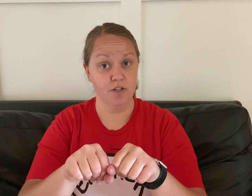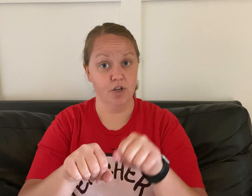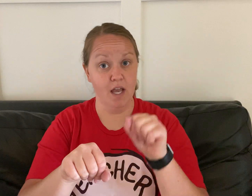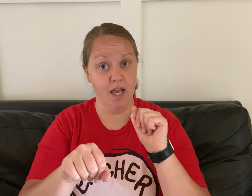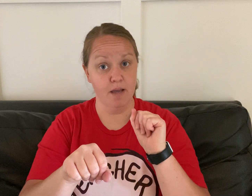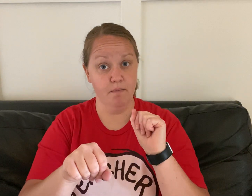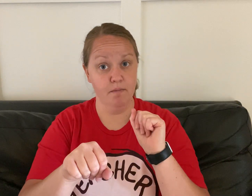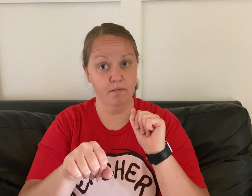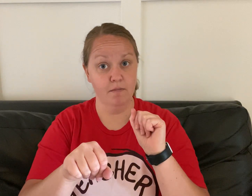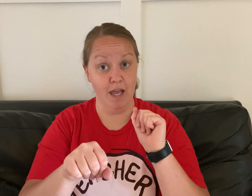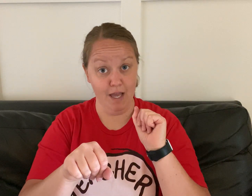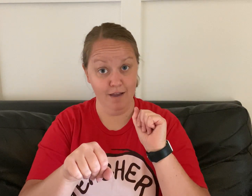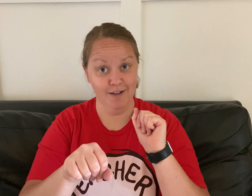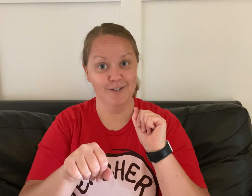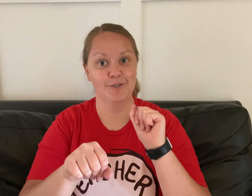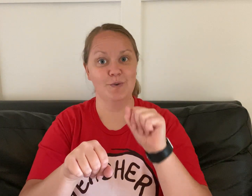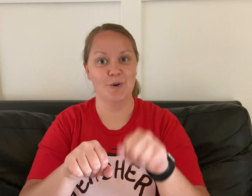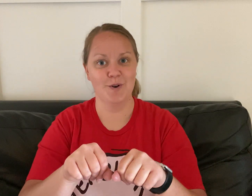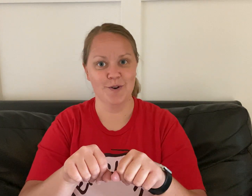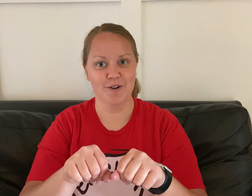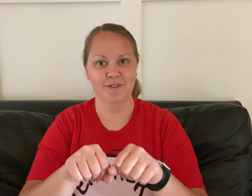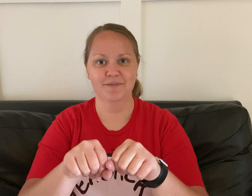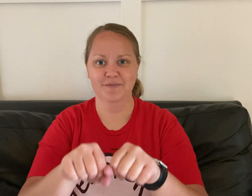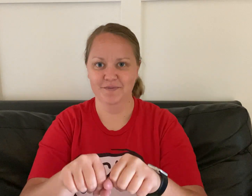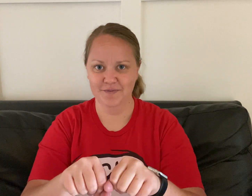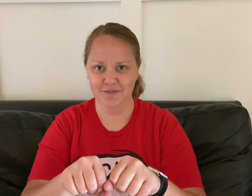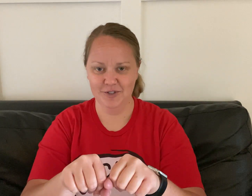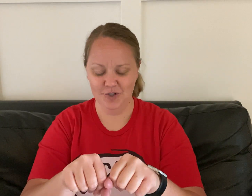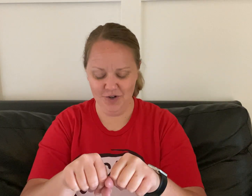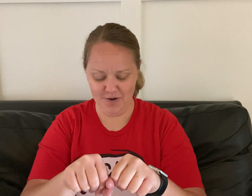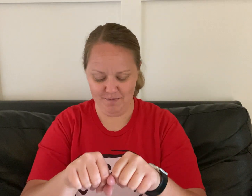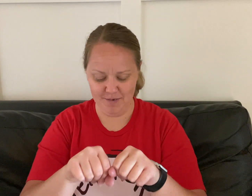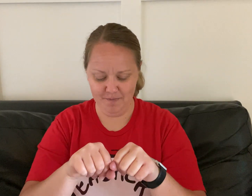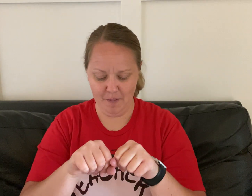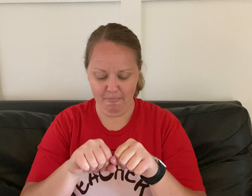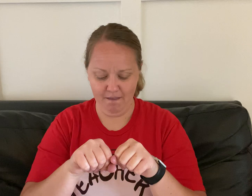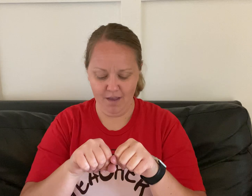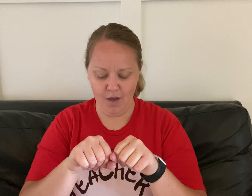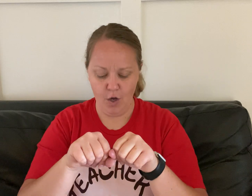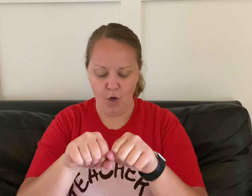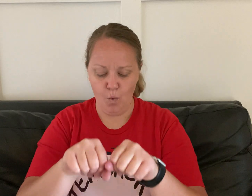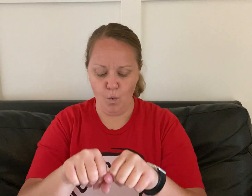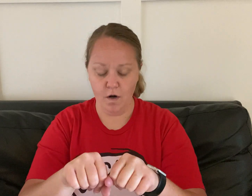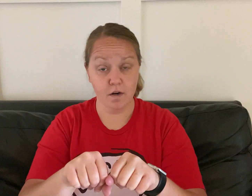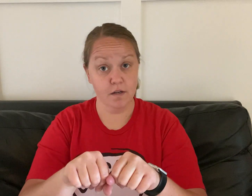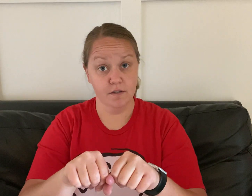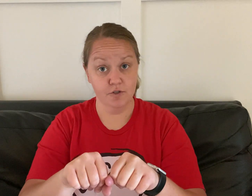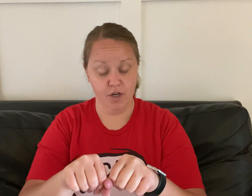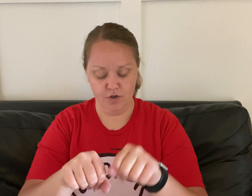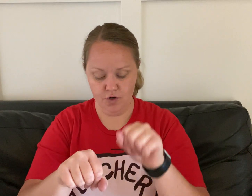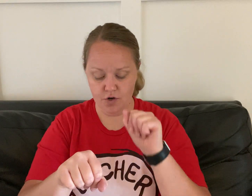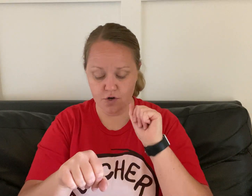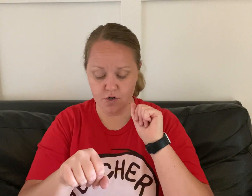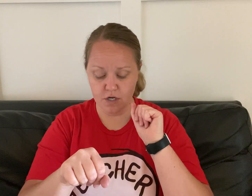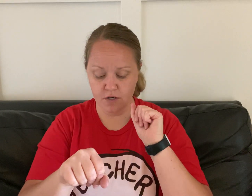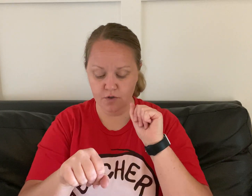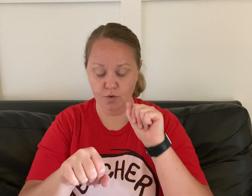change m, e to er, germ, work, change er to